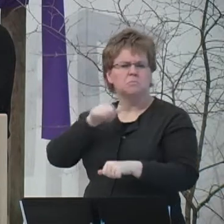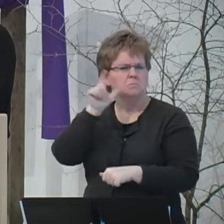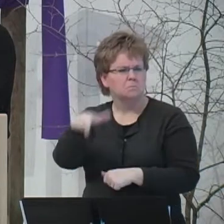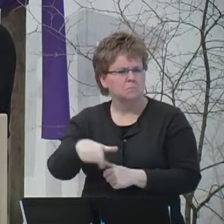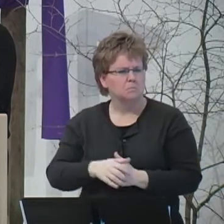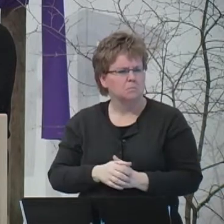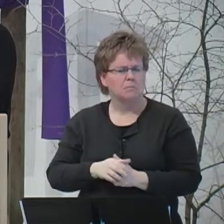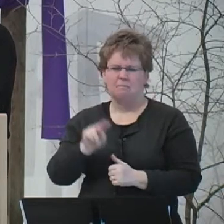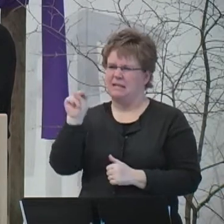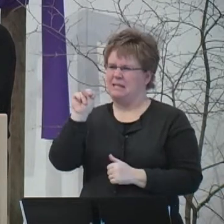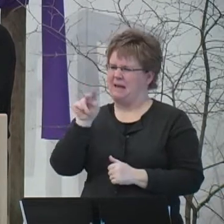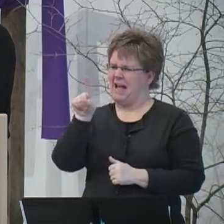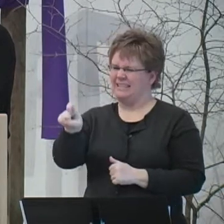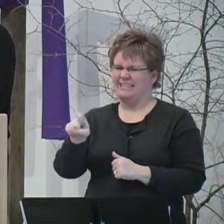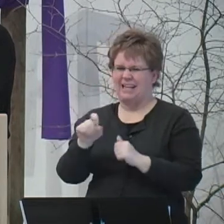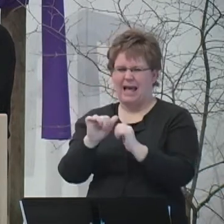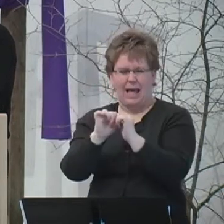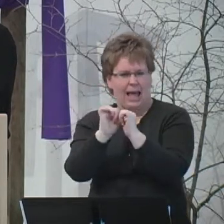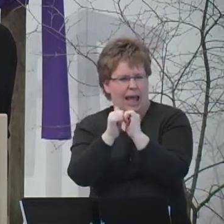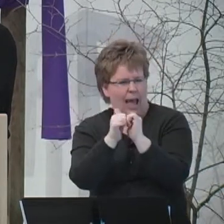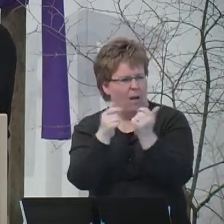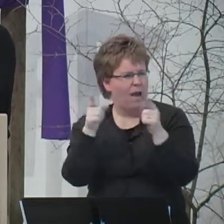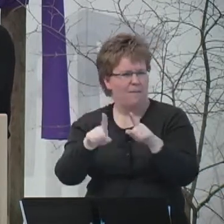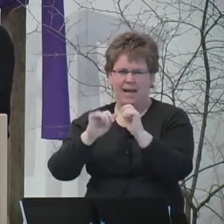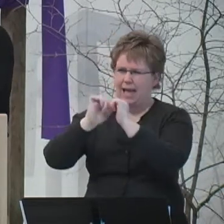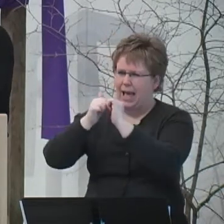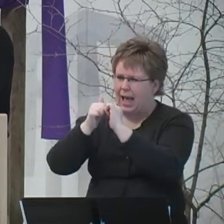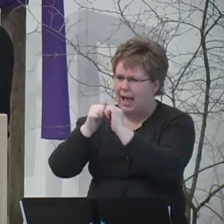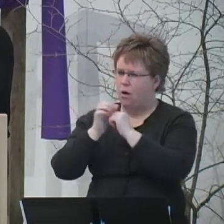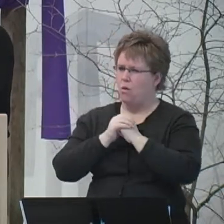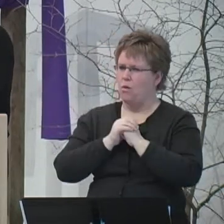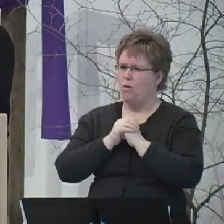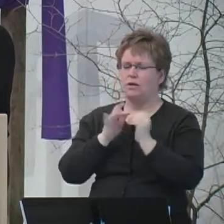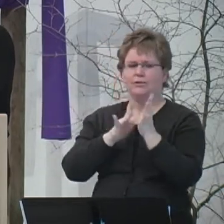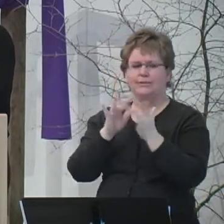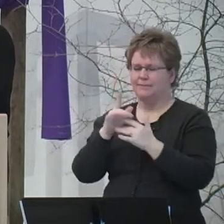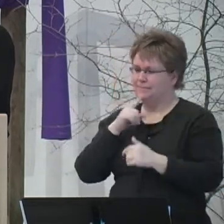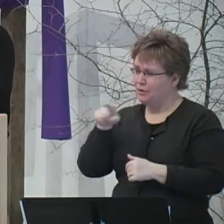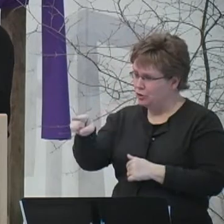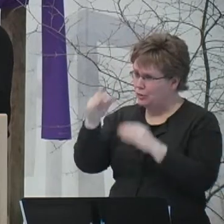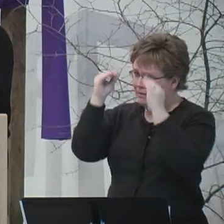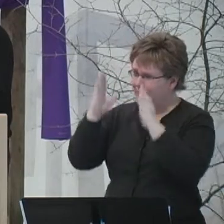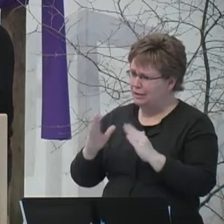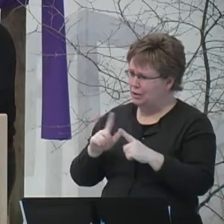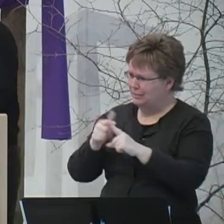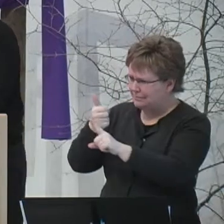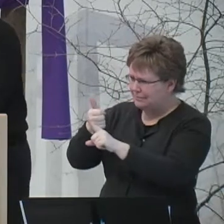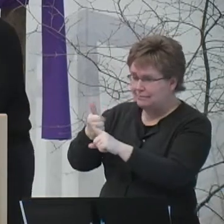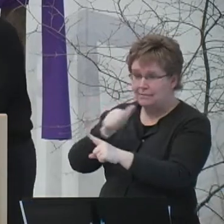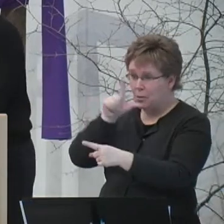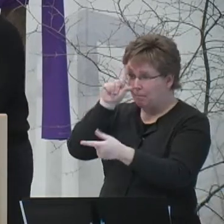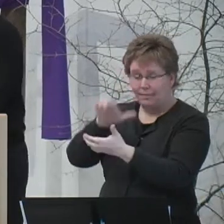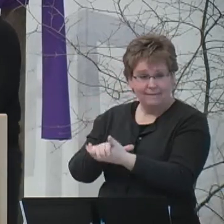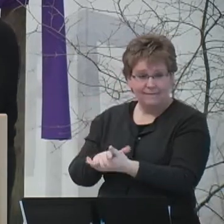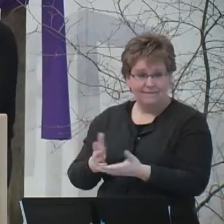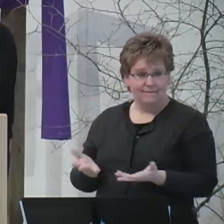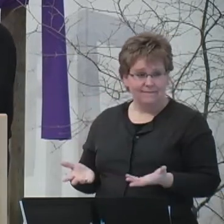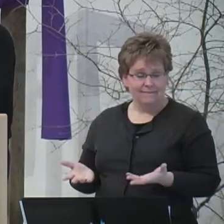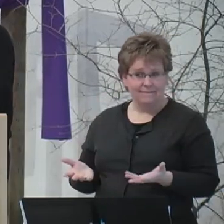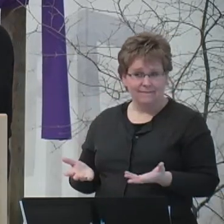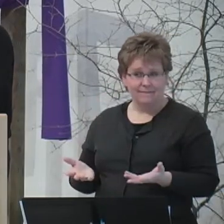How can these things be? Jesus answered him, Are you a teacher of Israel, and yet you do not understand these things?